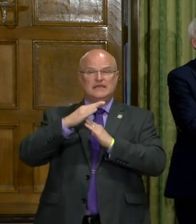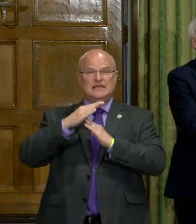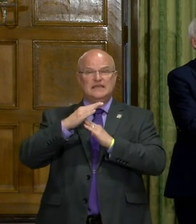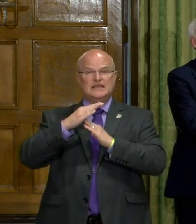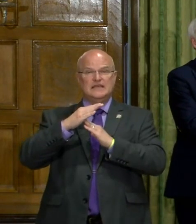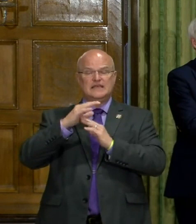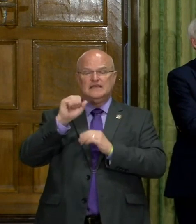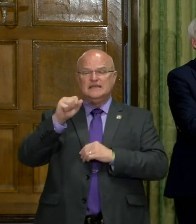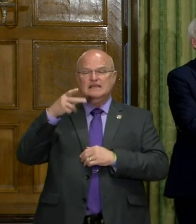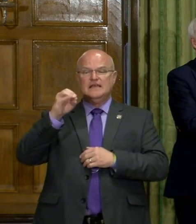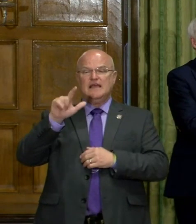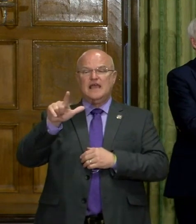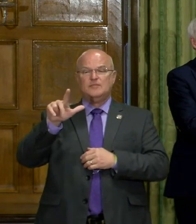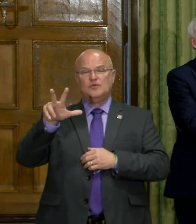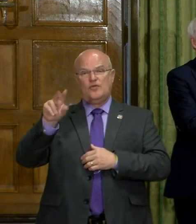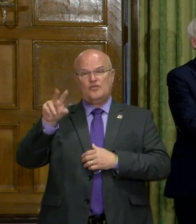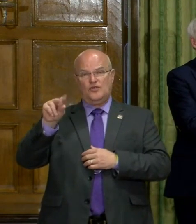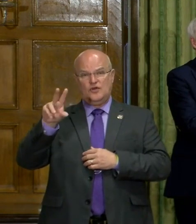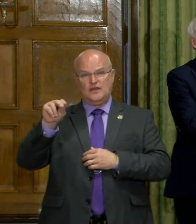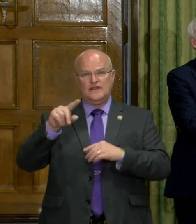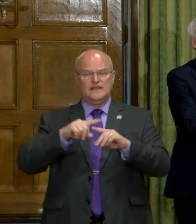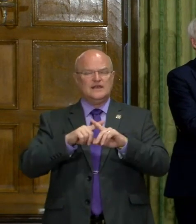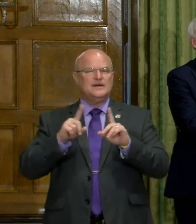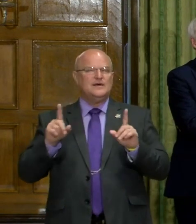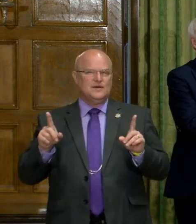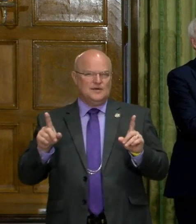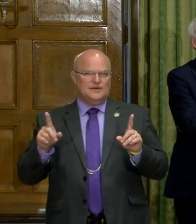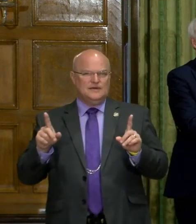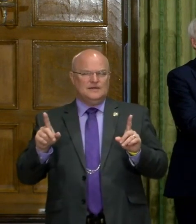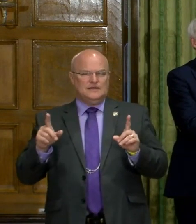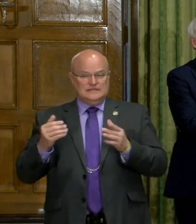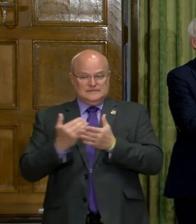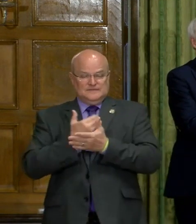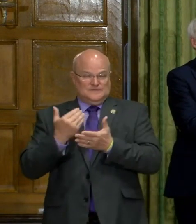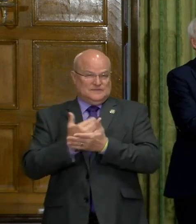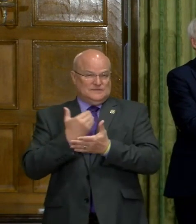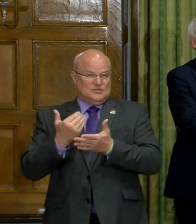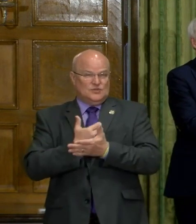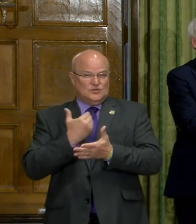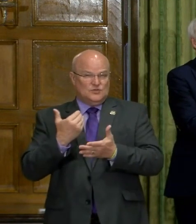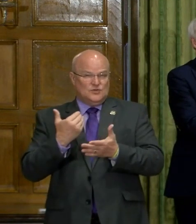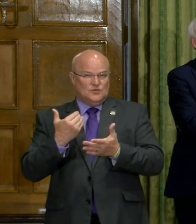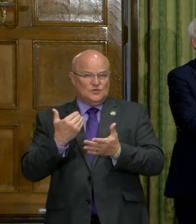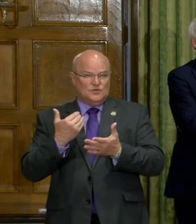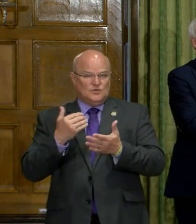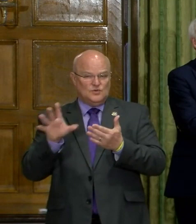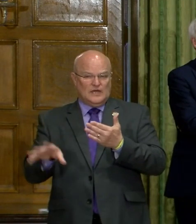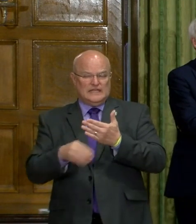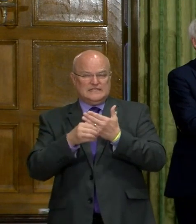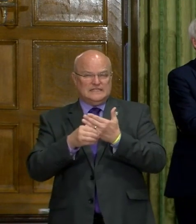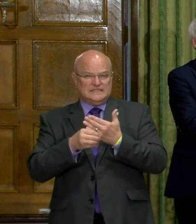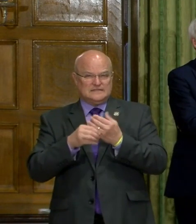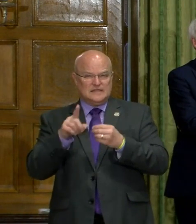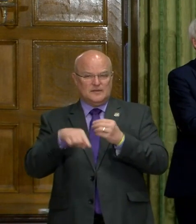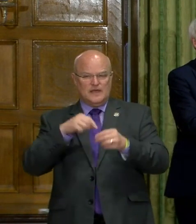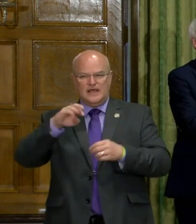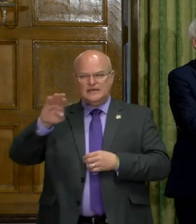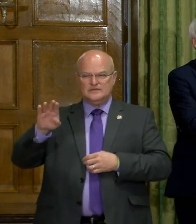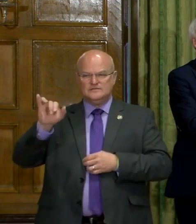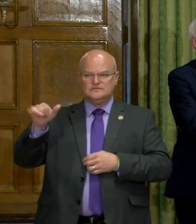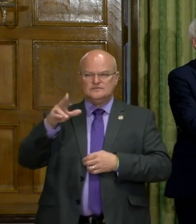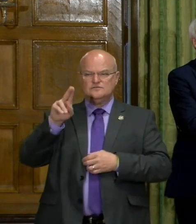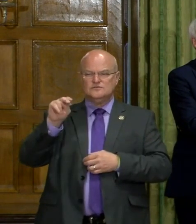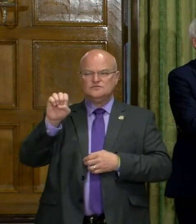utilization at April 30th. Uh, but their new, uh, addition in there about July,